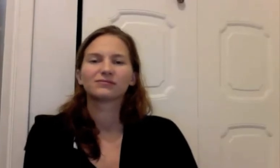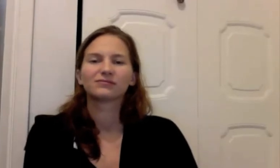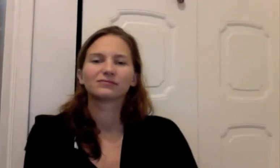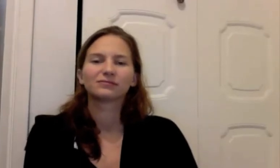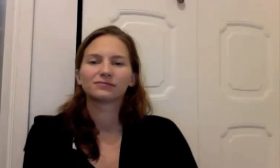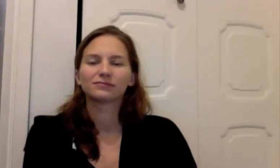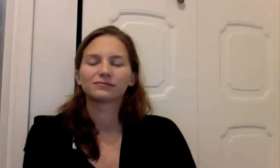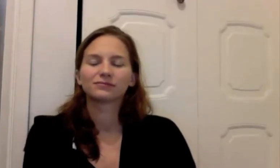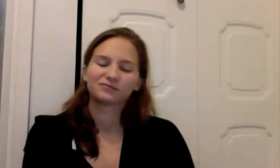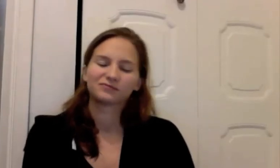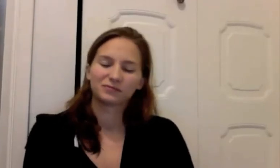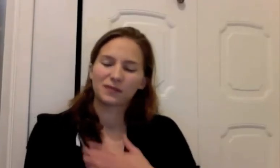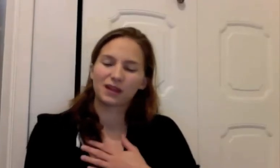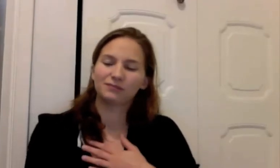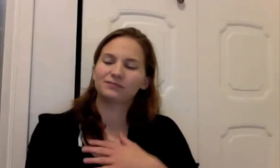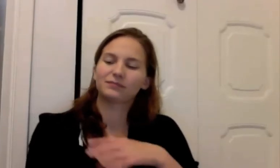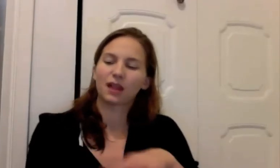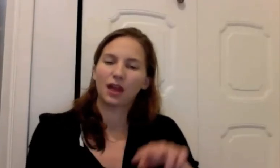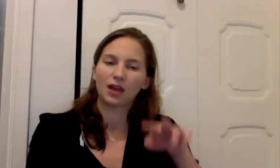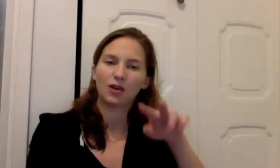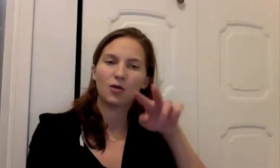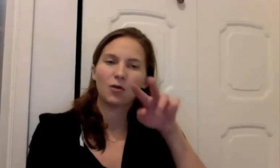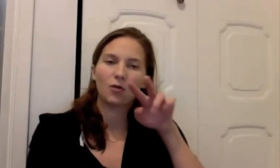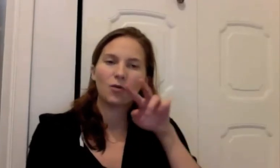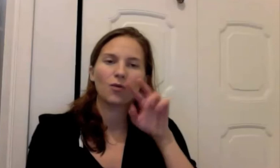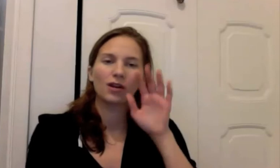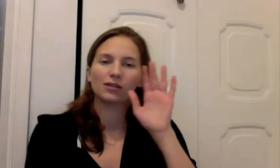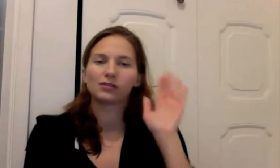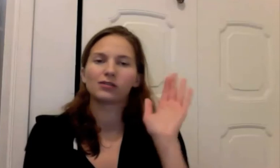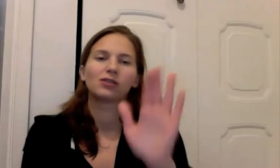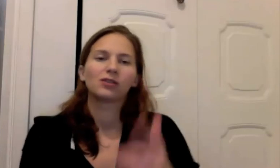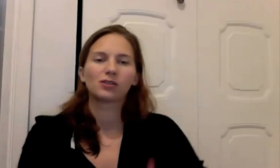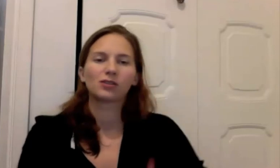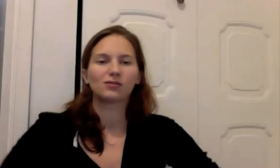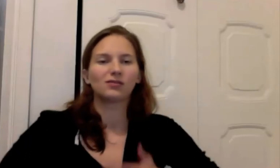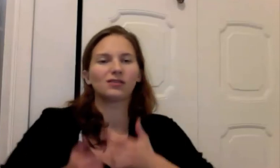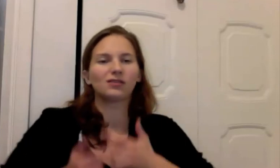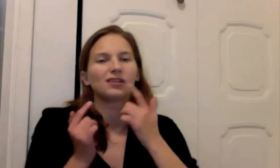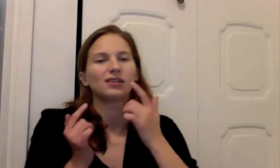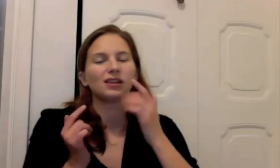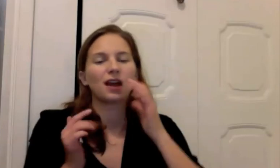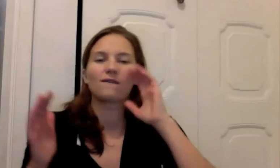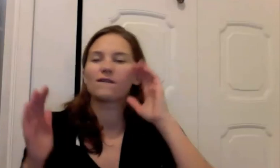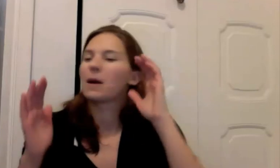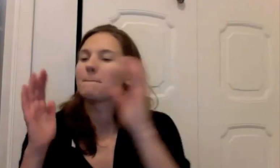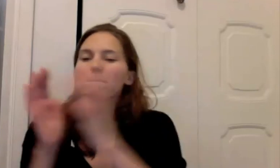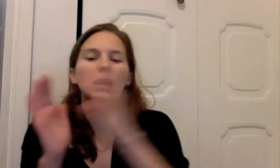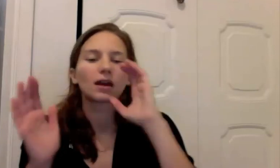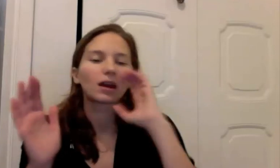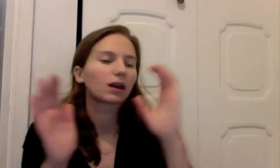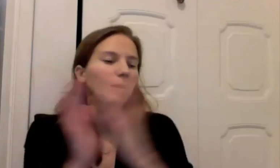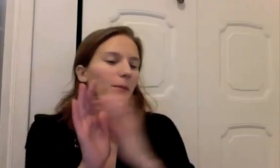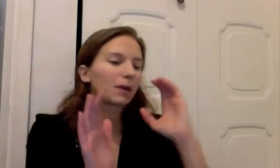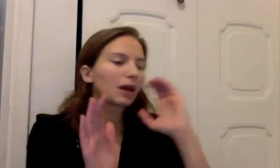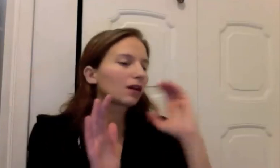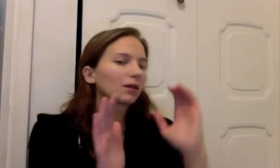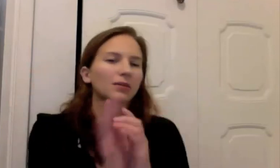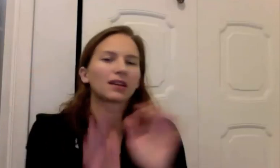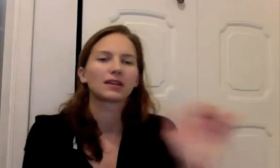So I'll watch your life in pictures Like I used